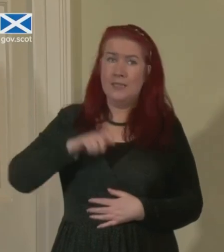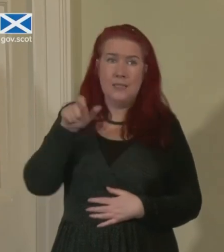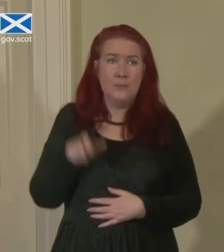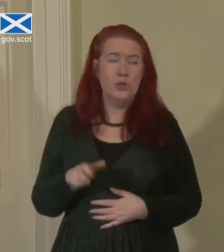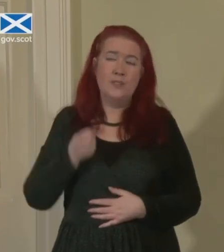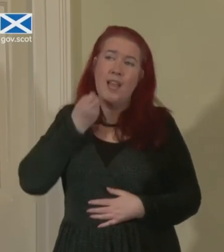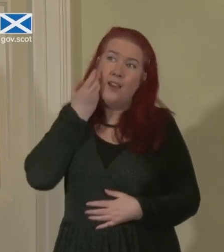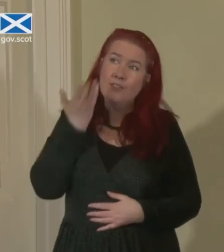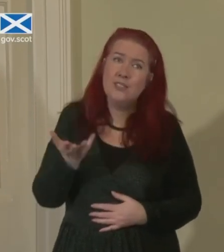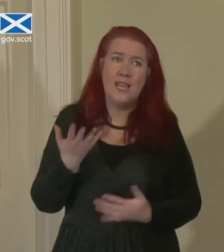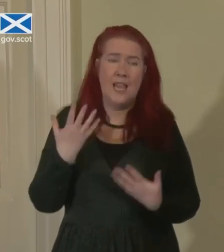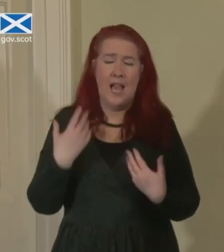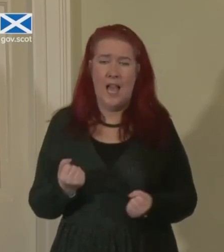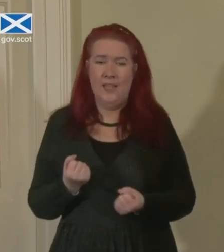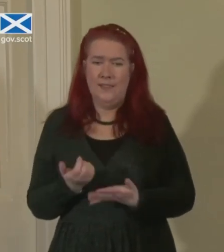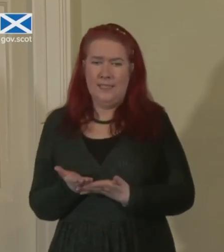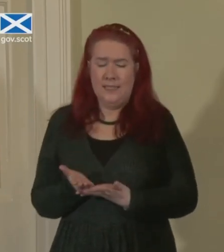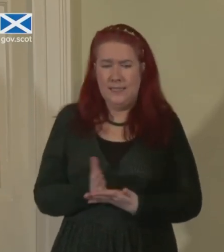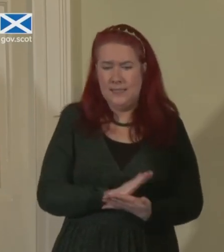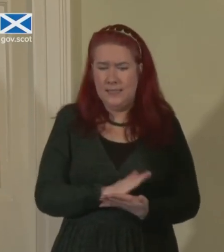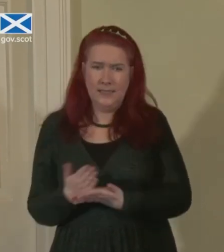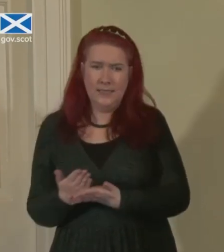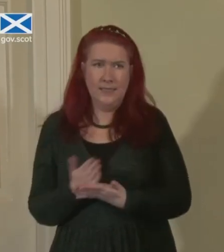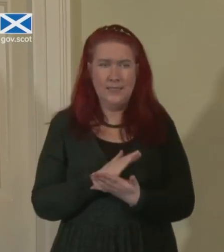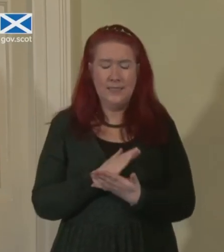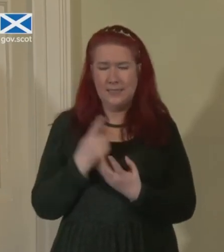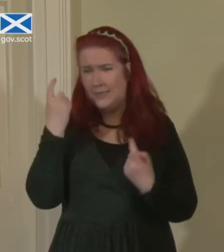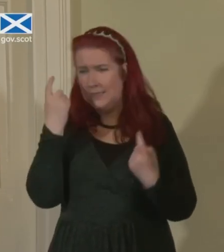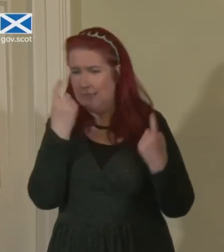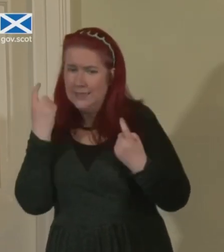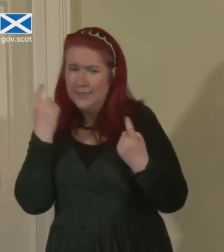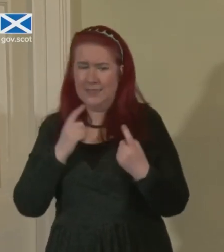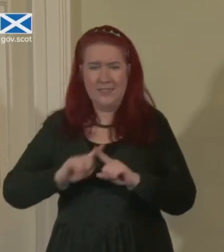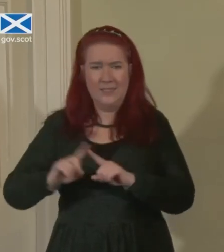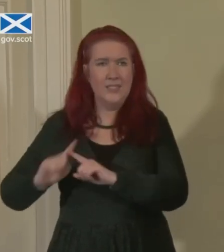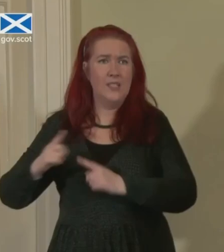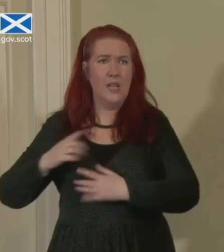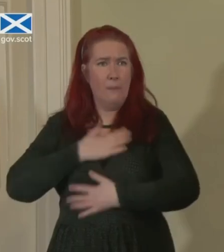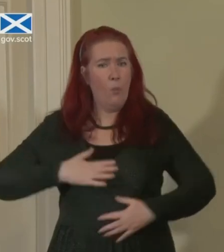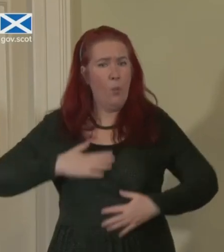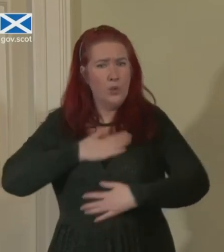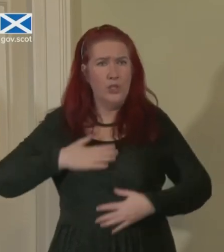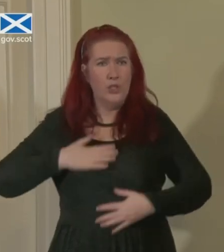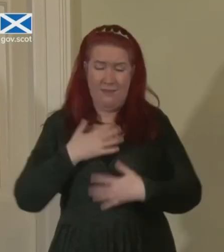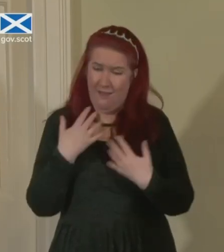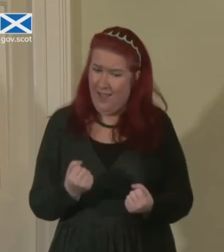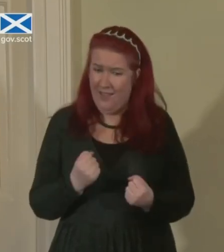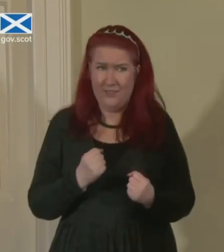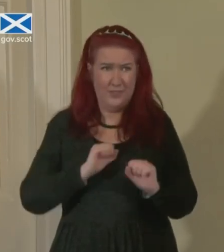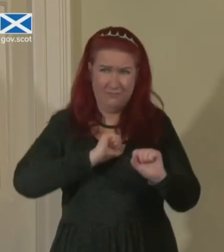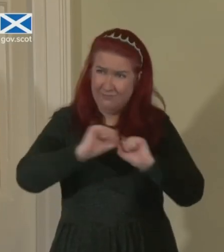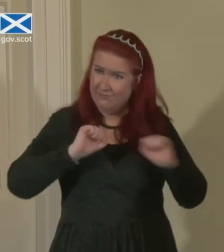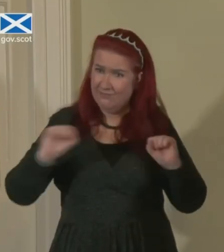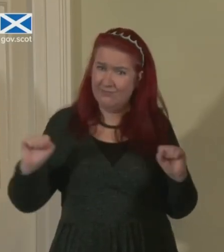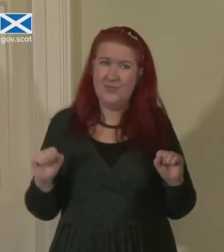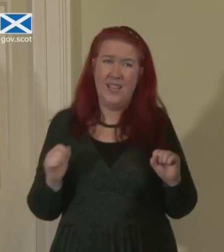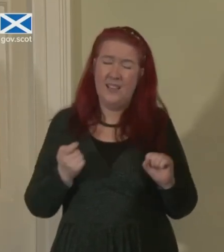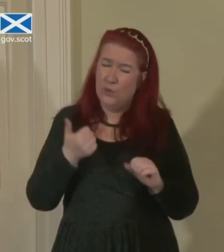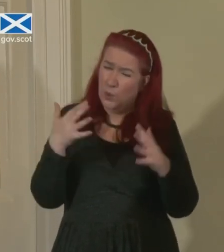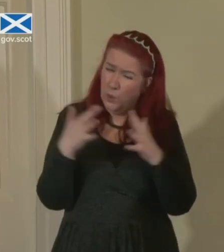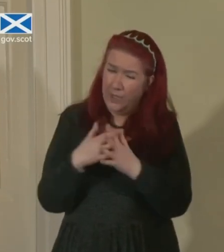wrestles with a whole load of conflicting emotions. And over the last number of weeks,